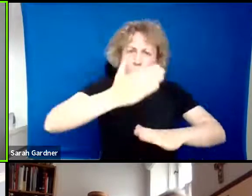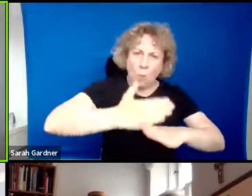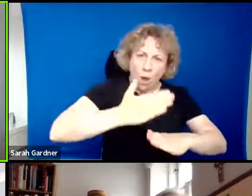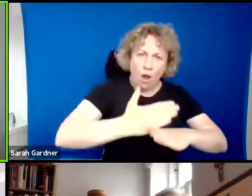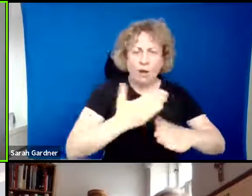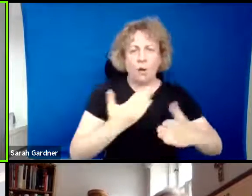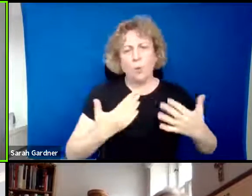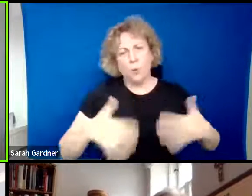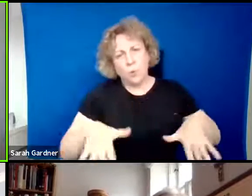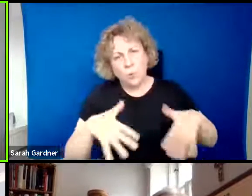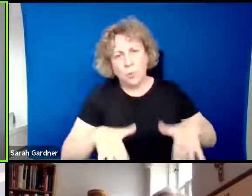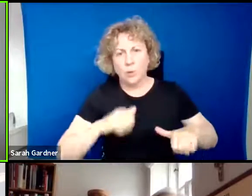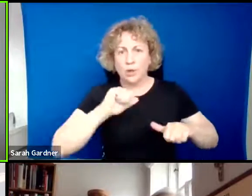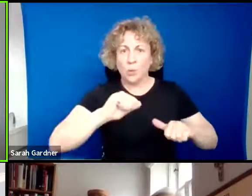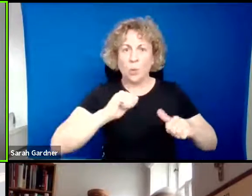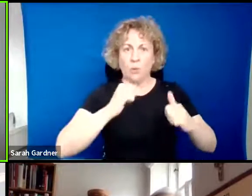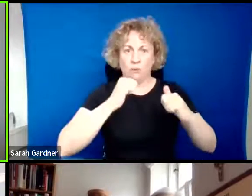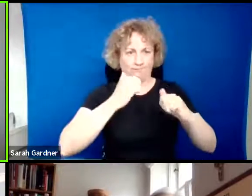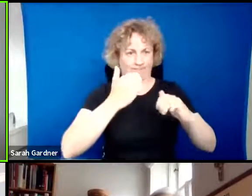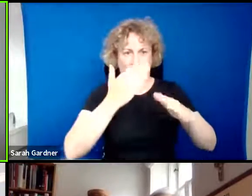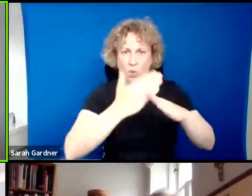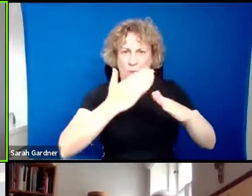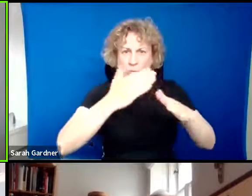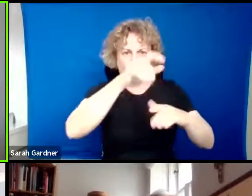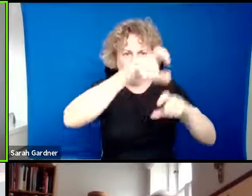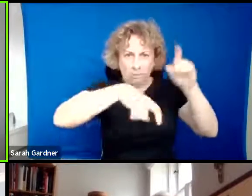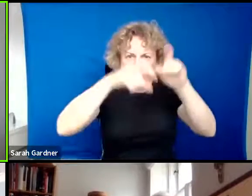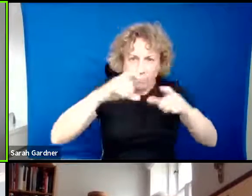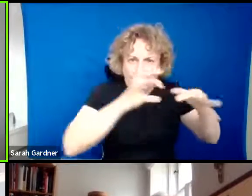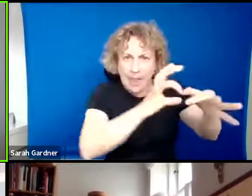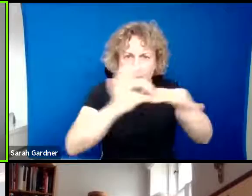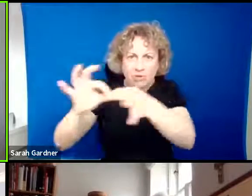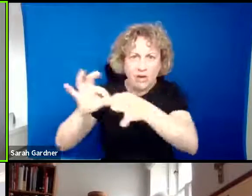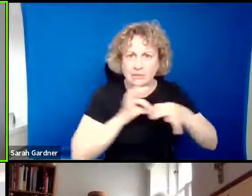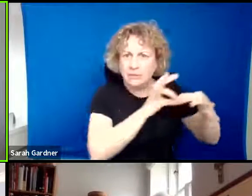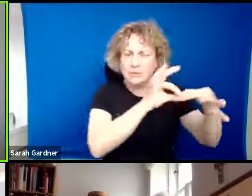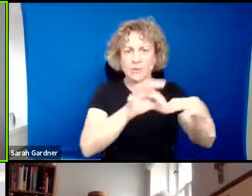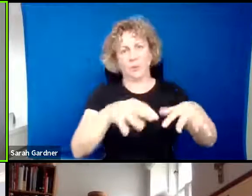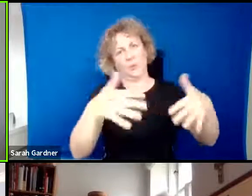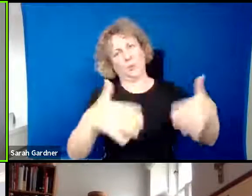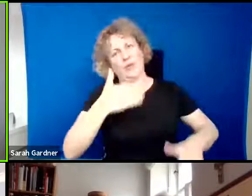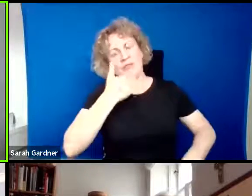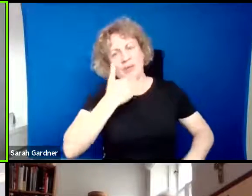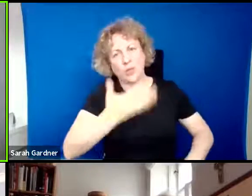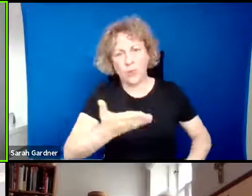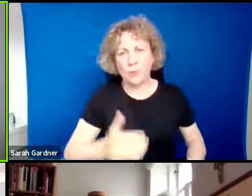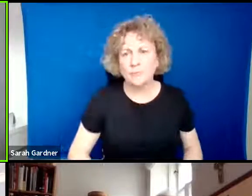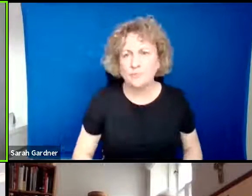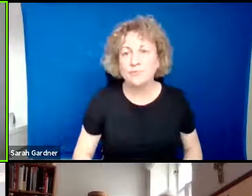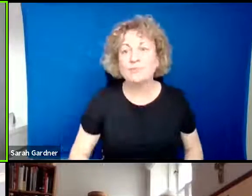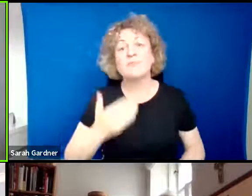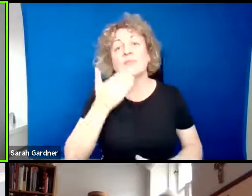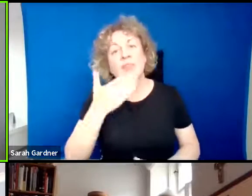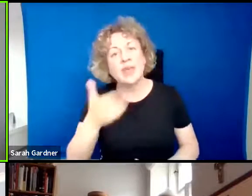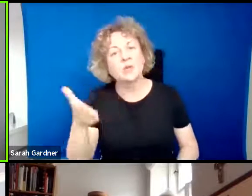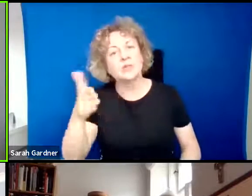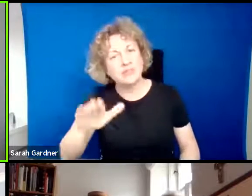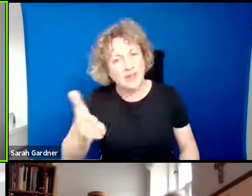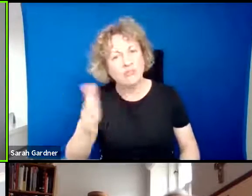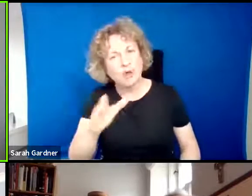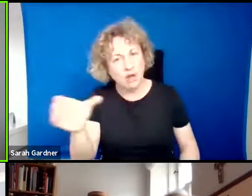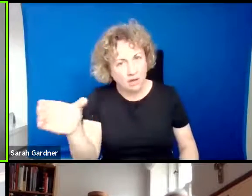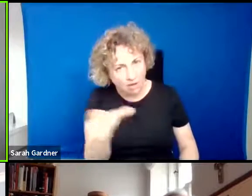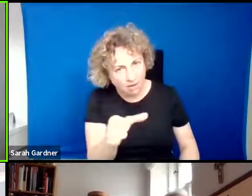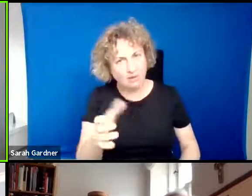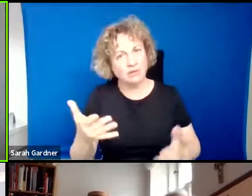And thanks to all of your collaborators for giving us this insight into what's happening in the definition of sign language. Thank you also to Sarah for being with us today.